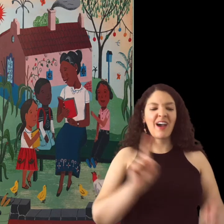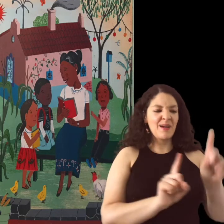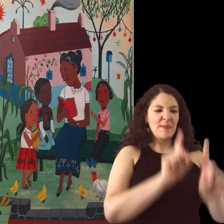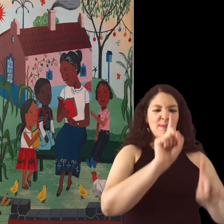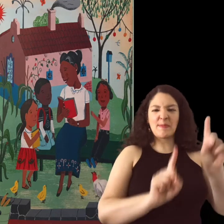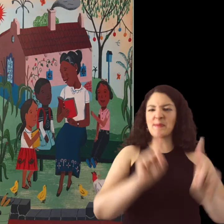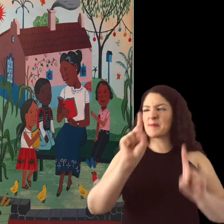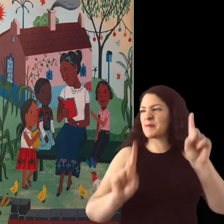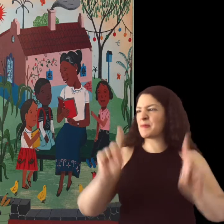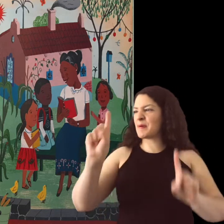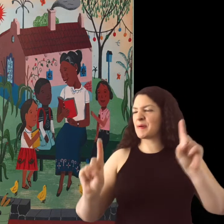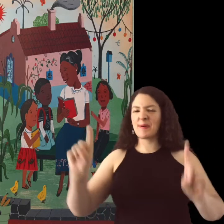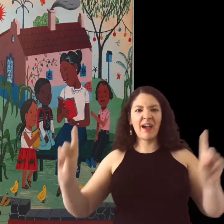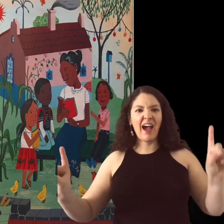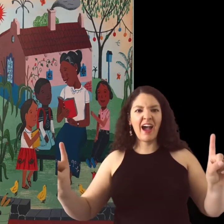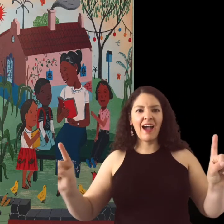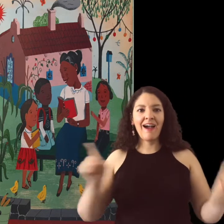green are the corn stalks